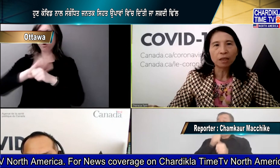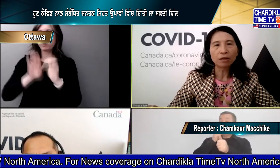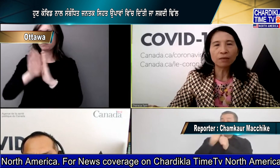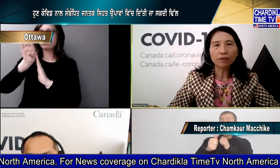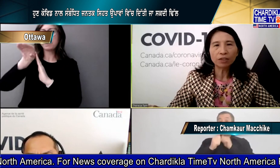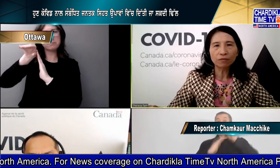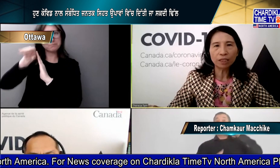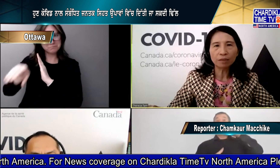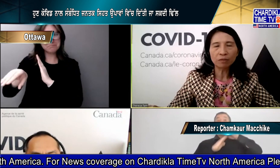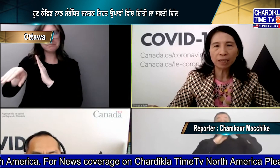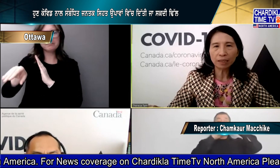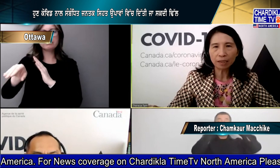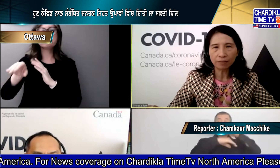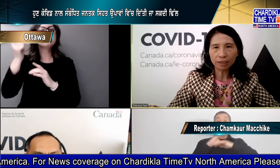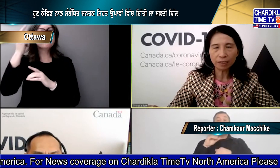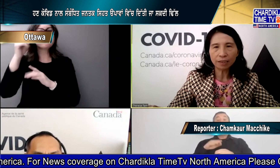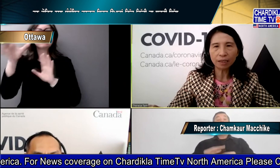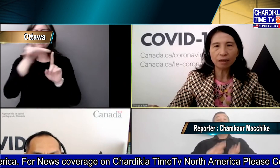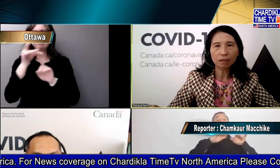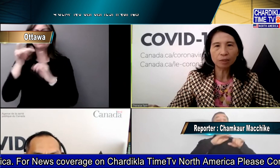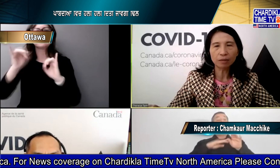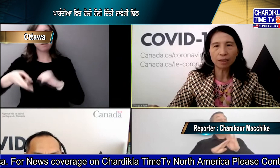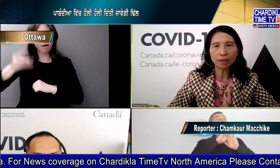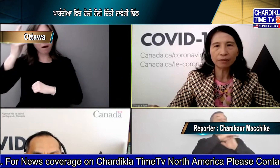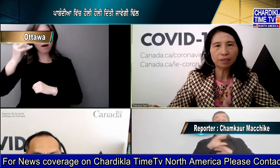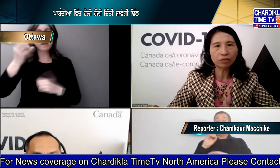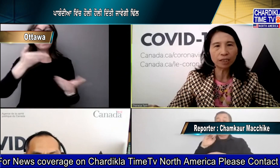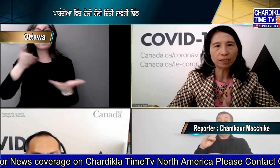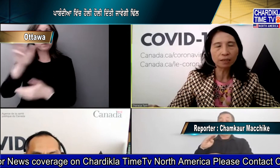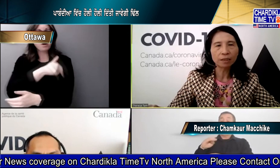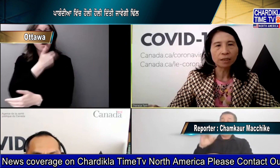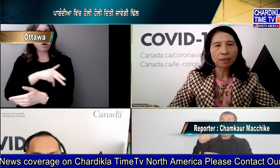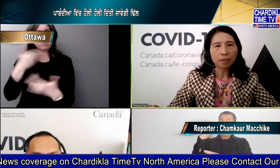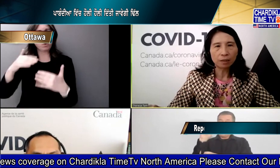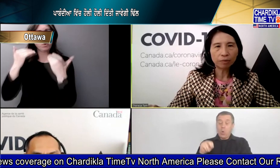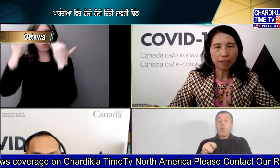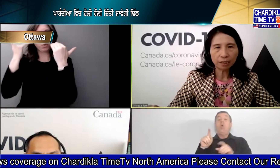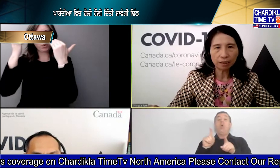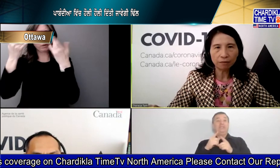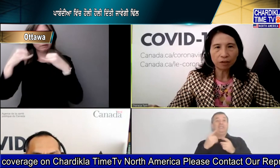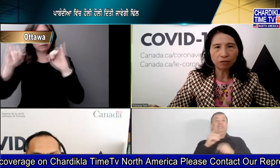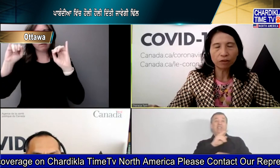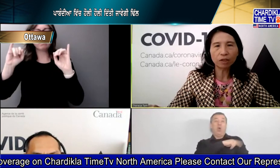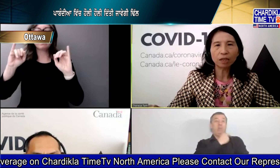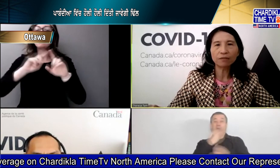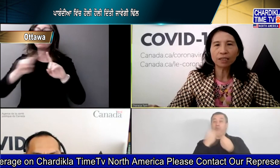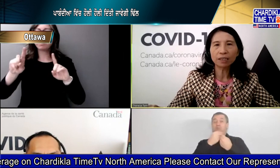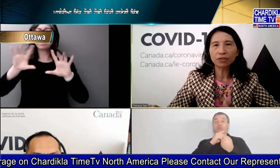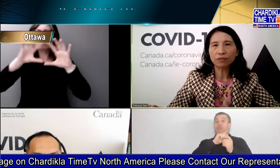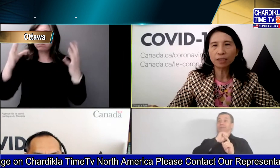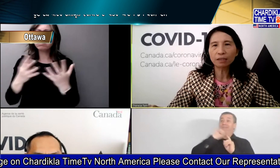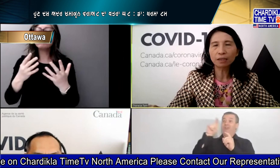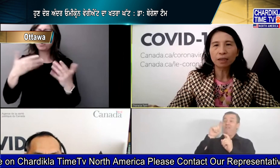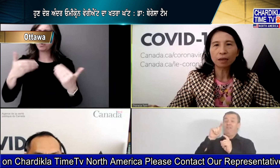though infection rates remain elevated and hospitals are heavily strained in the presence of overall high